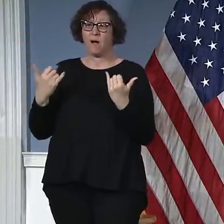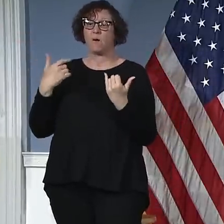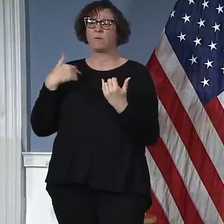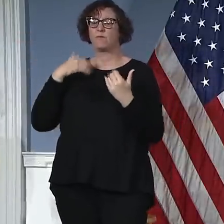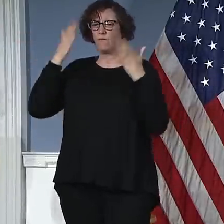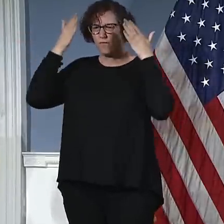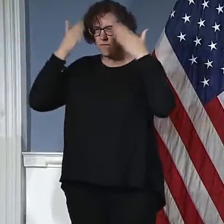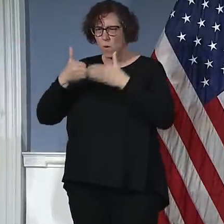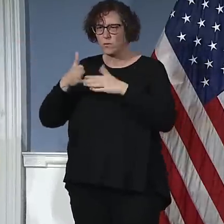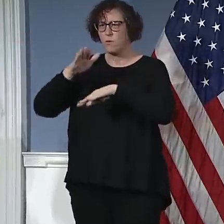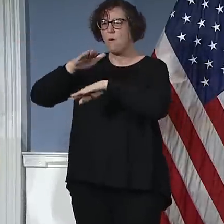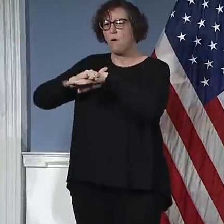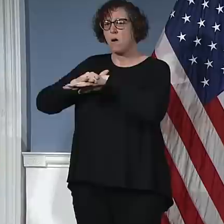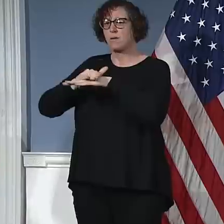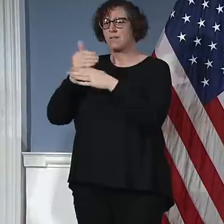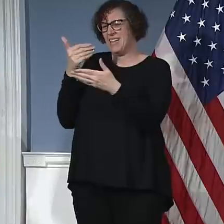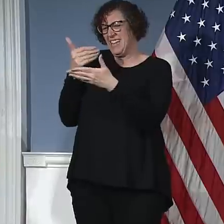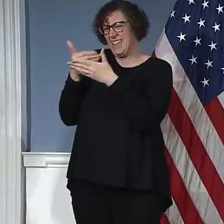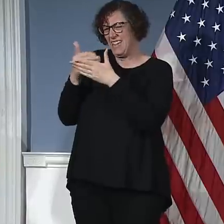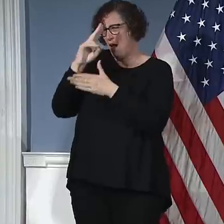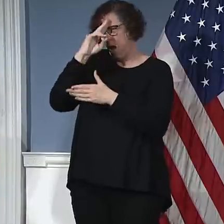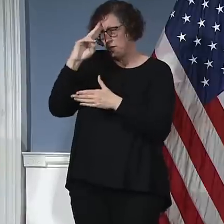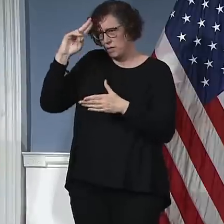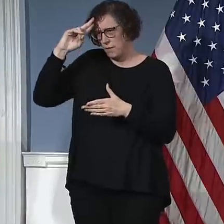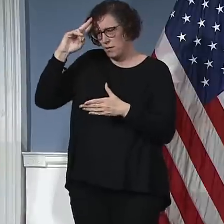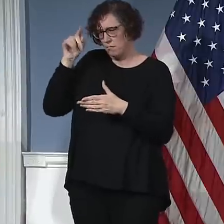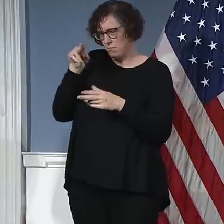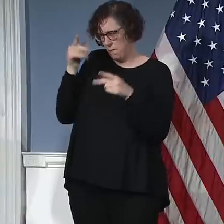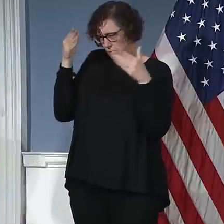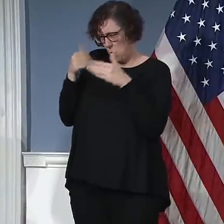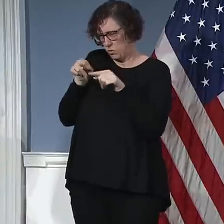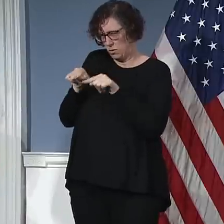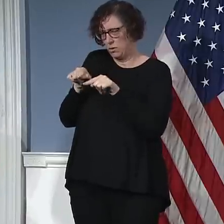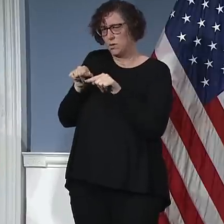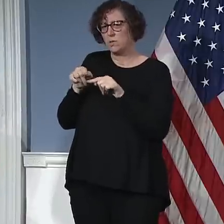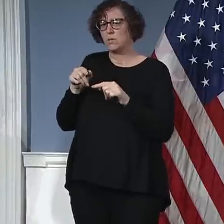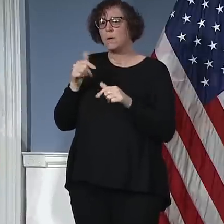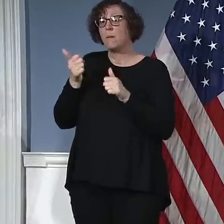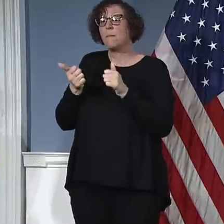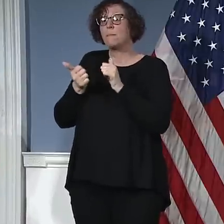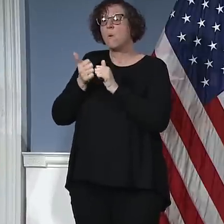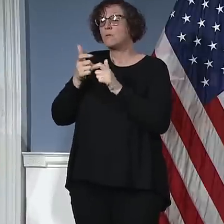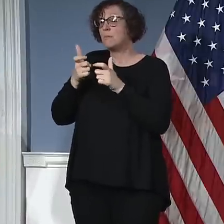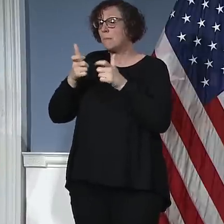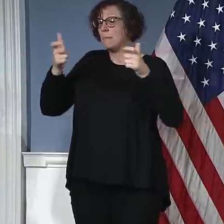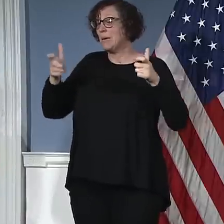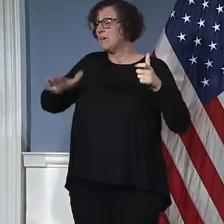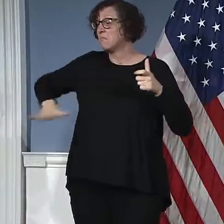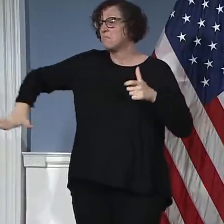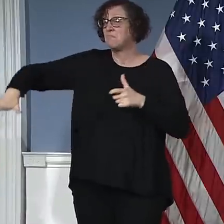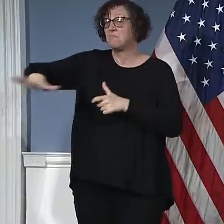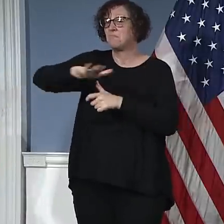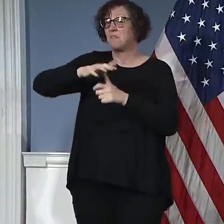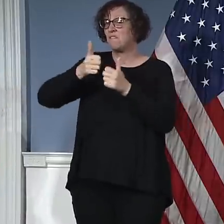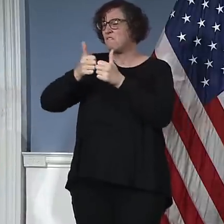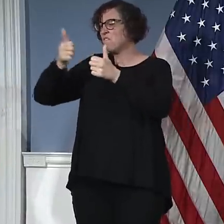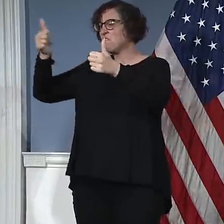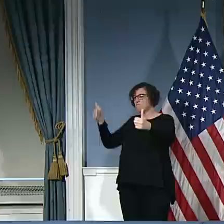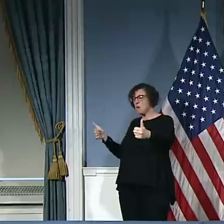near existing health care facilities to maximize the way you use it. Commissioner Criswell, you want to add?